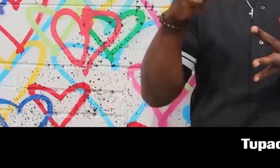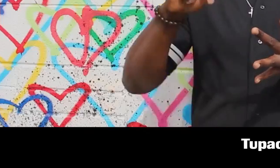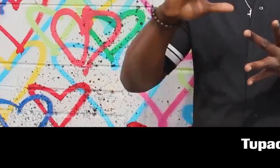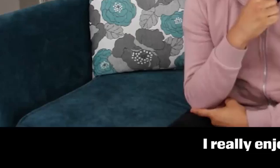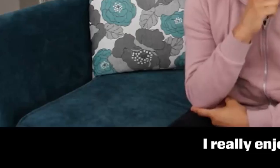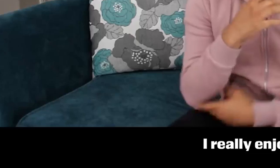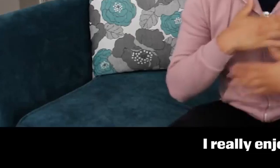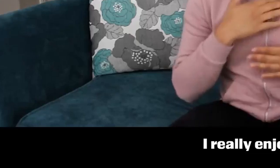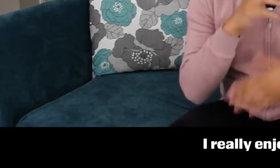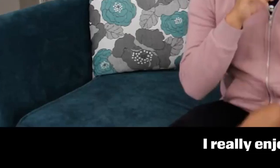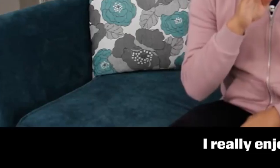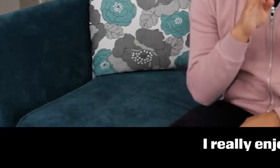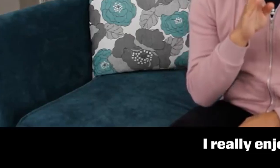I really enjoyed R&B.